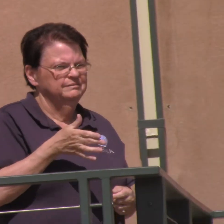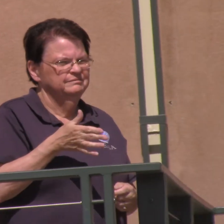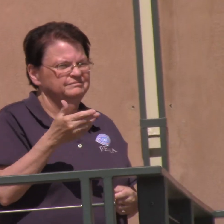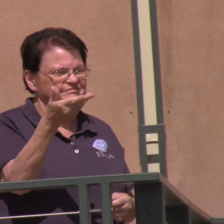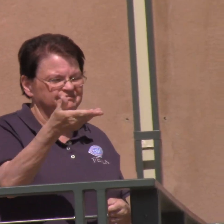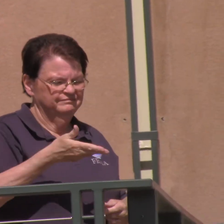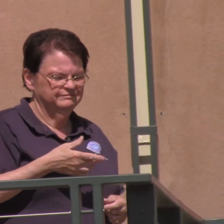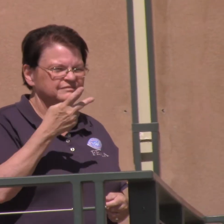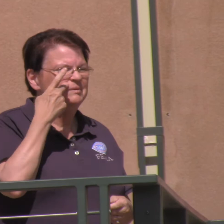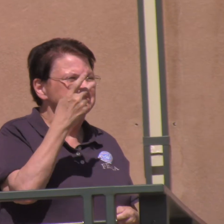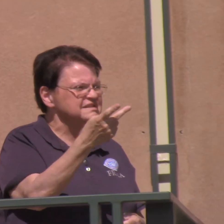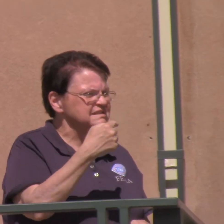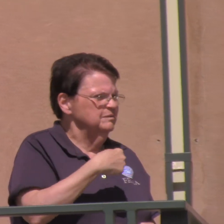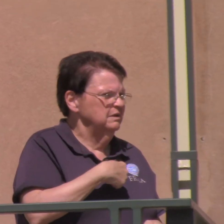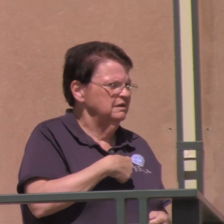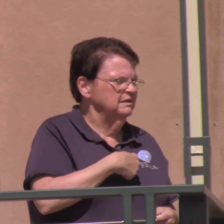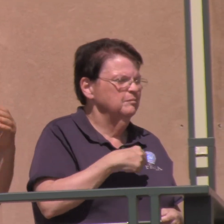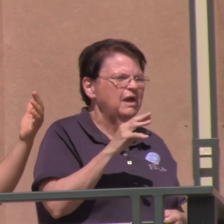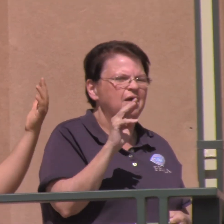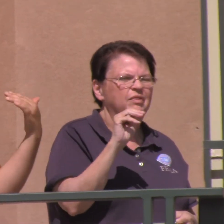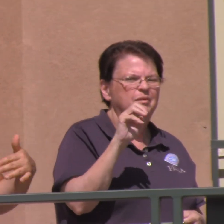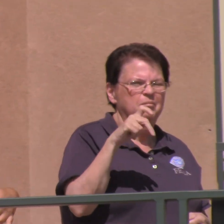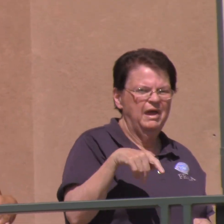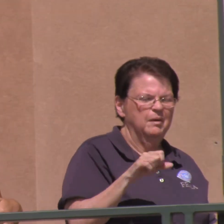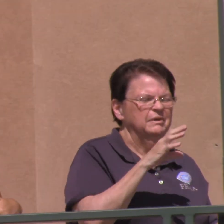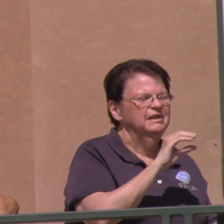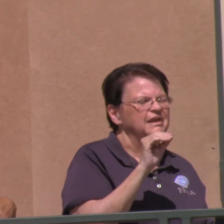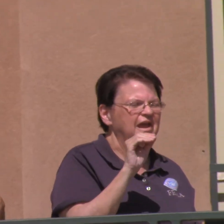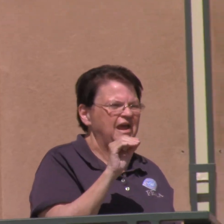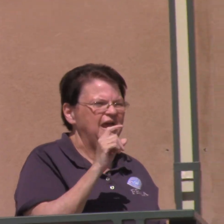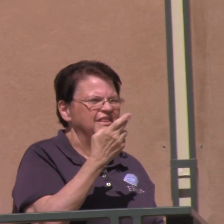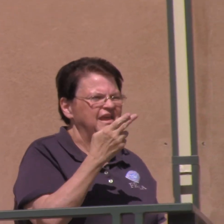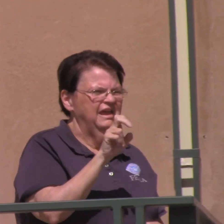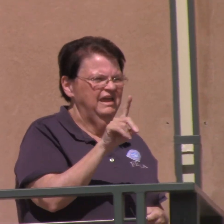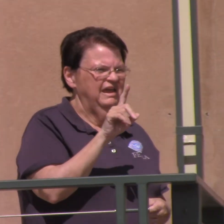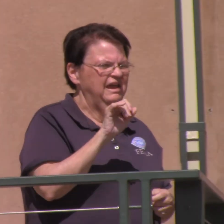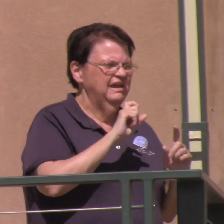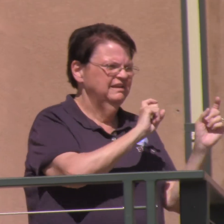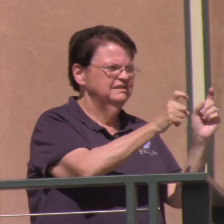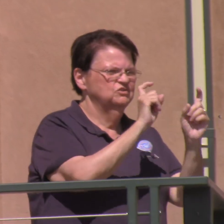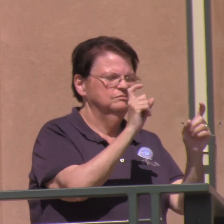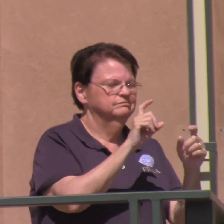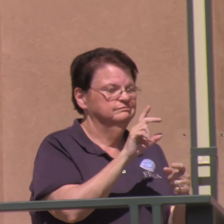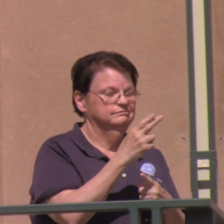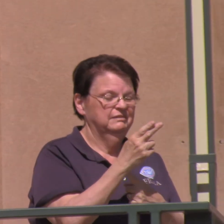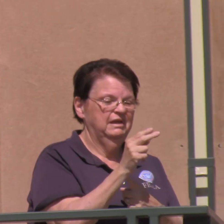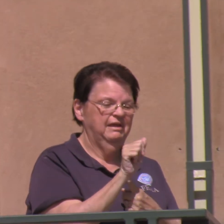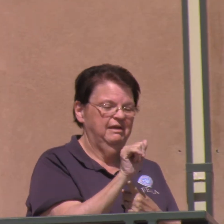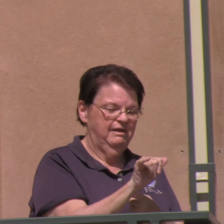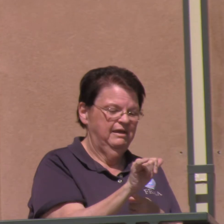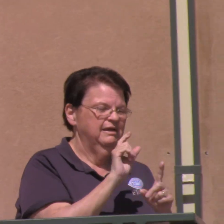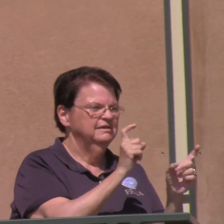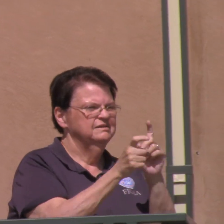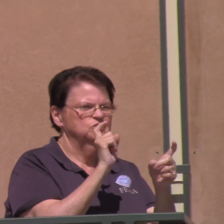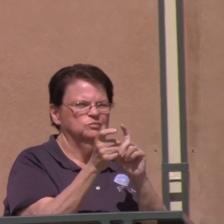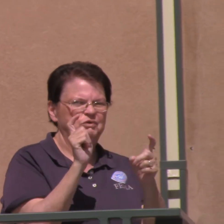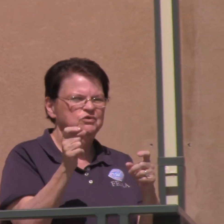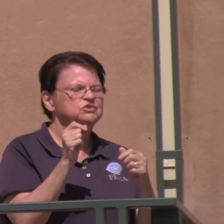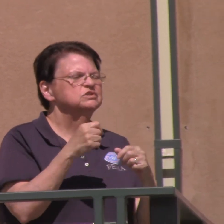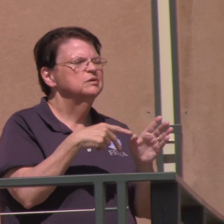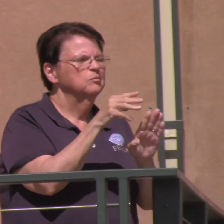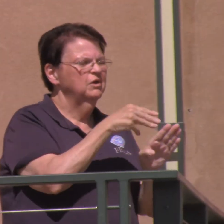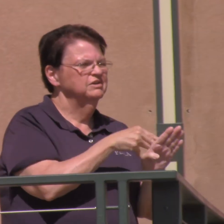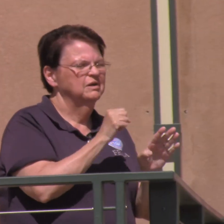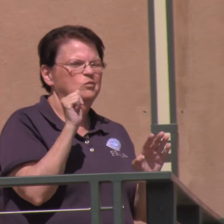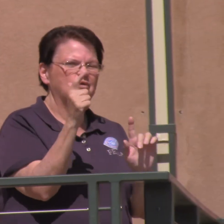please come see me about the second mapping and about the hate distribution project and know that my prayers are with everyone. We're all